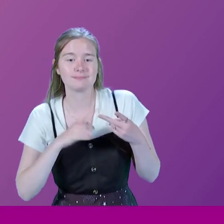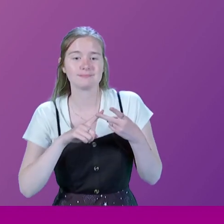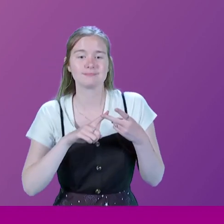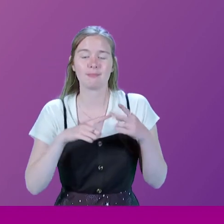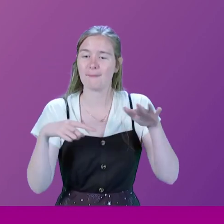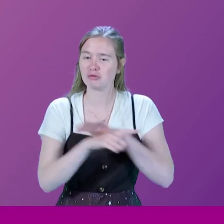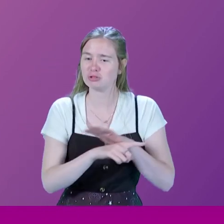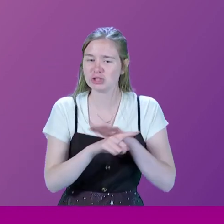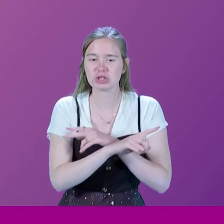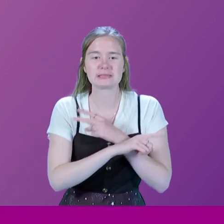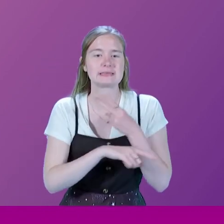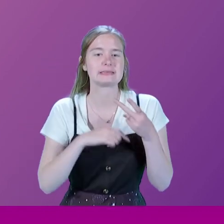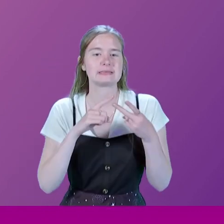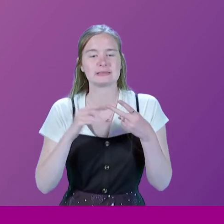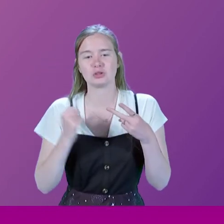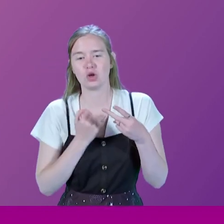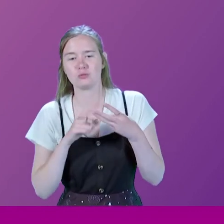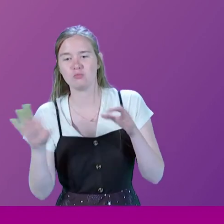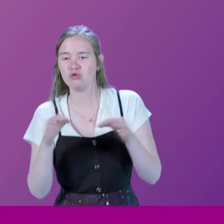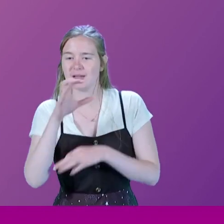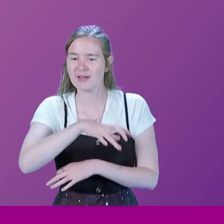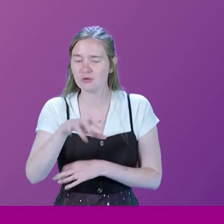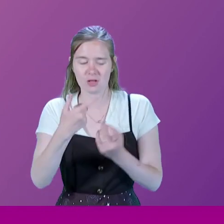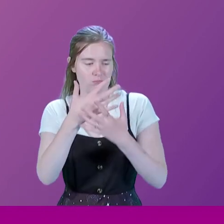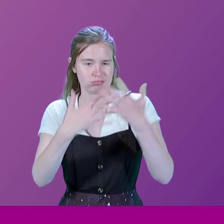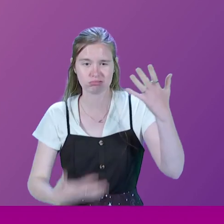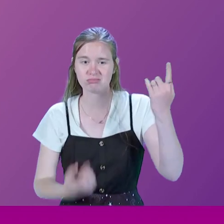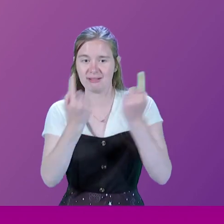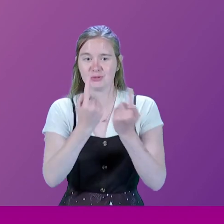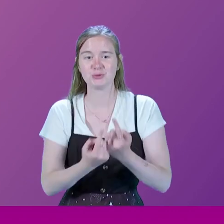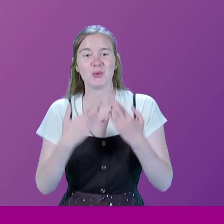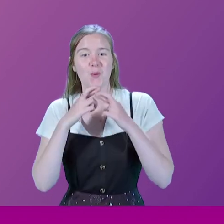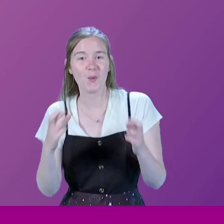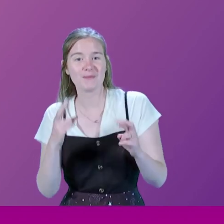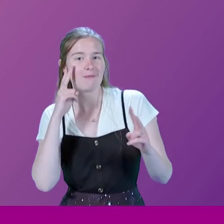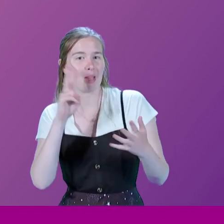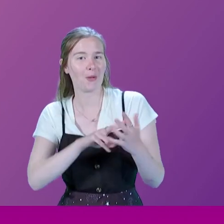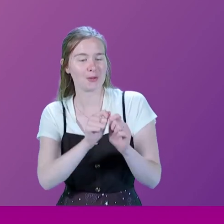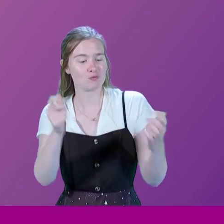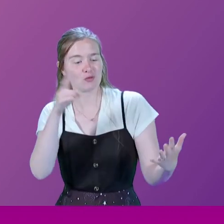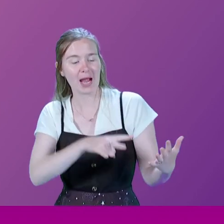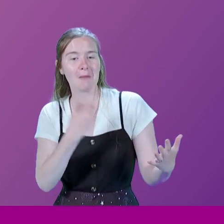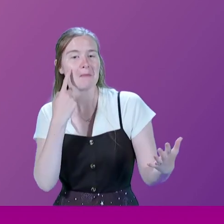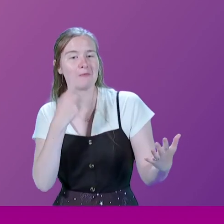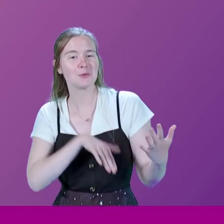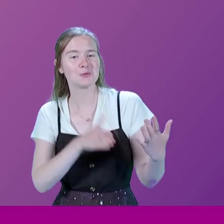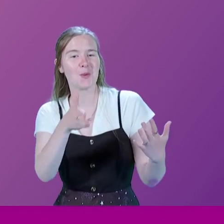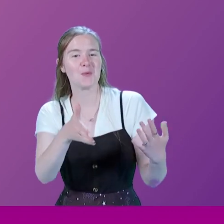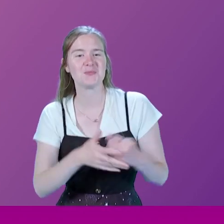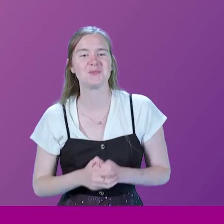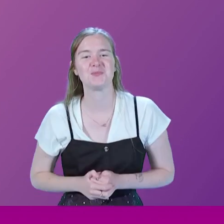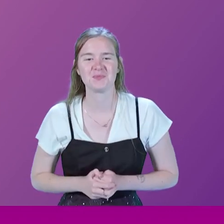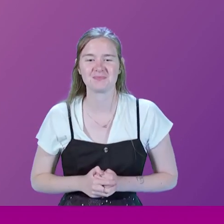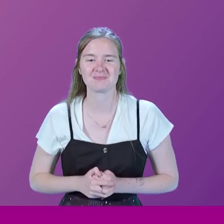migration on Scotland's music venues and many other issues. So I hope that you might have a look at the programme to see if there's something that might